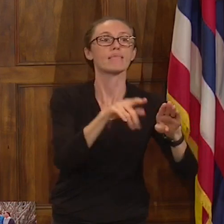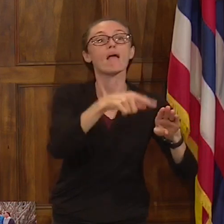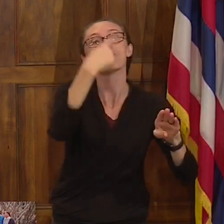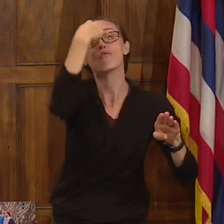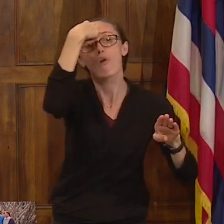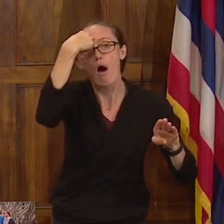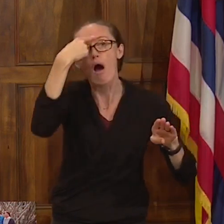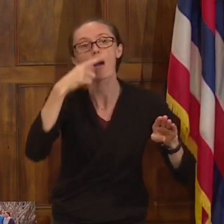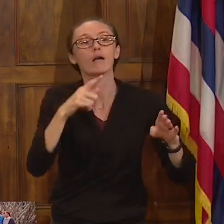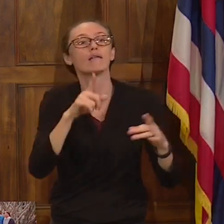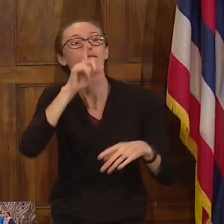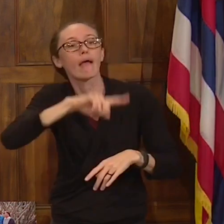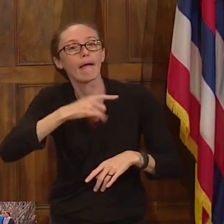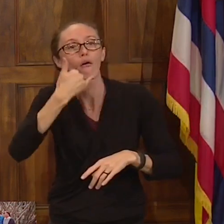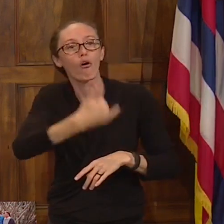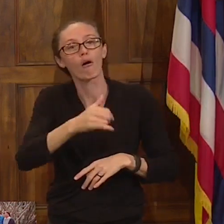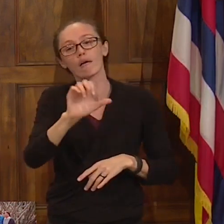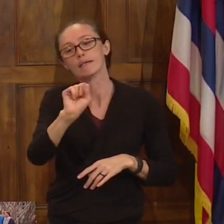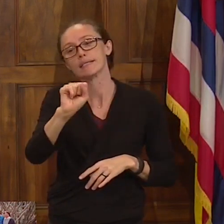spammed.